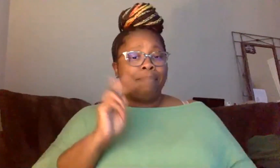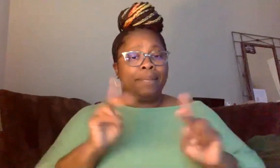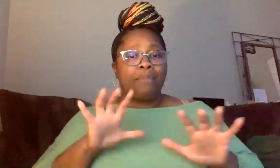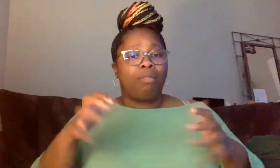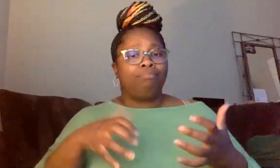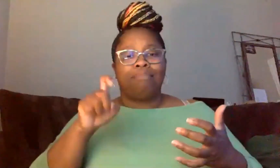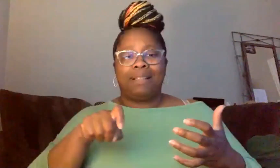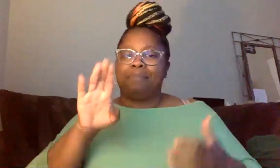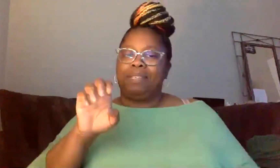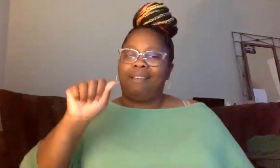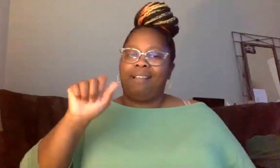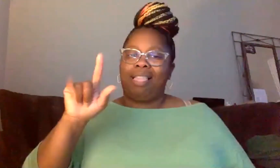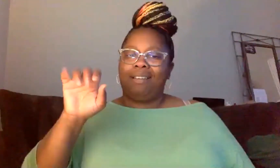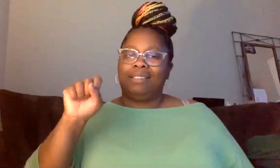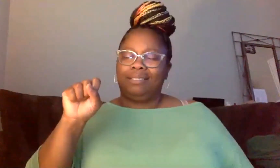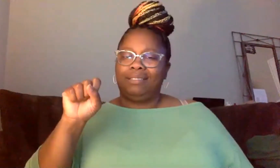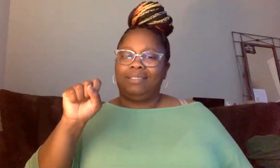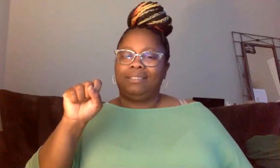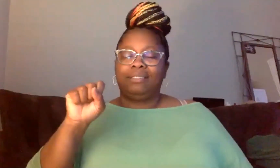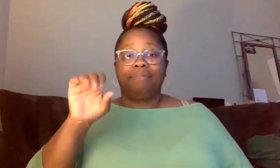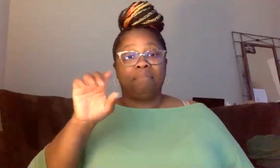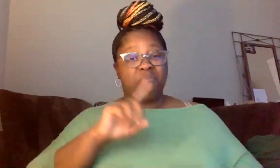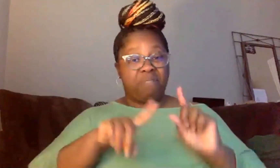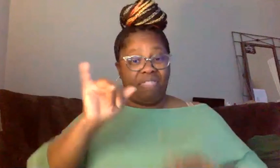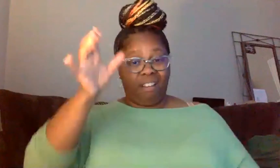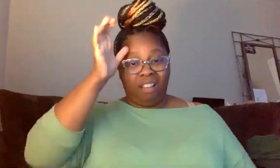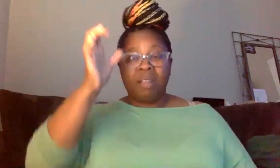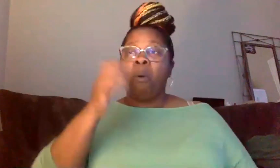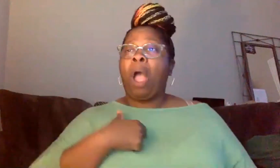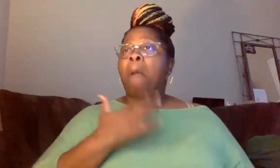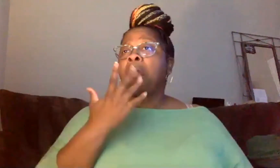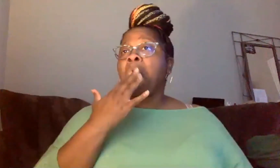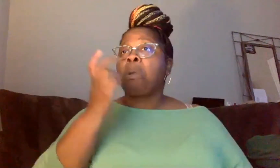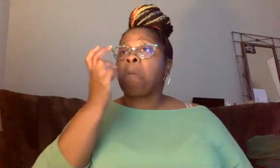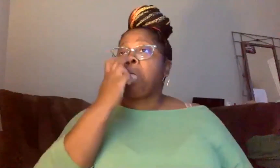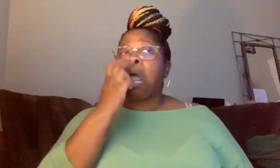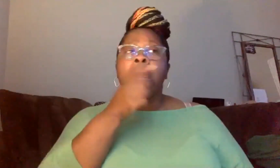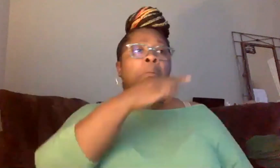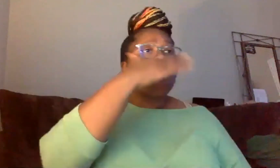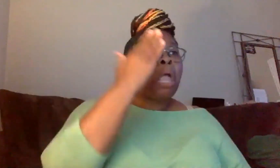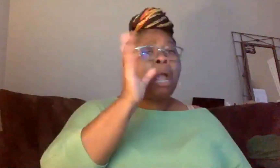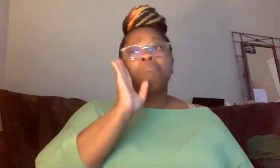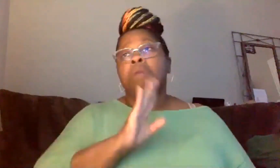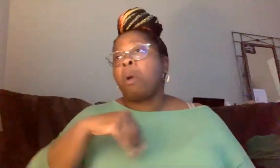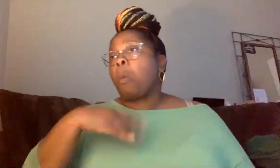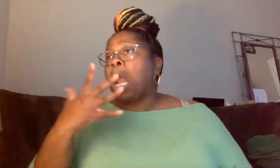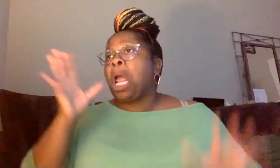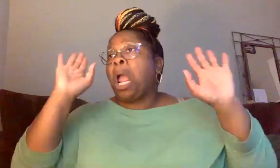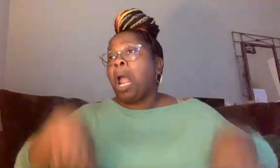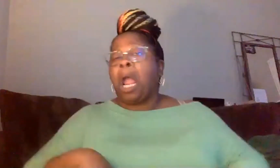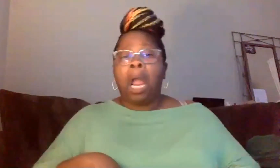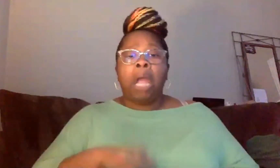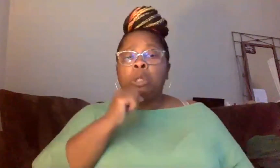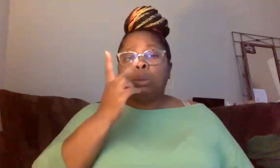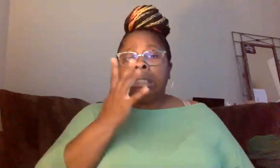allies, but, but the idea of the color blindness is just, you know, if it, the implicit idea there is